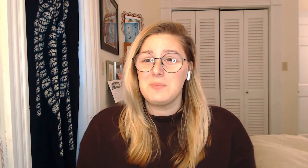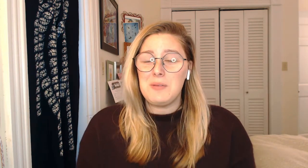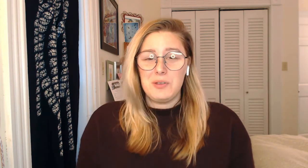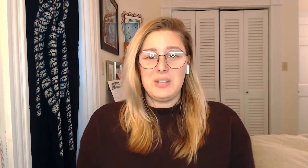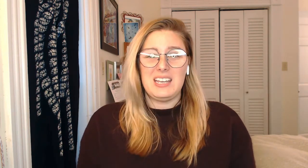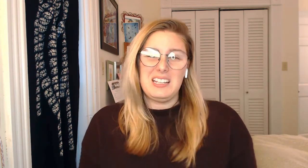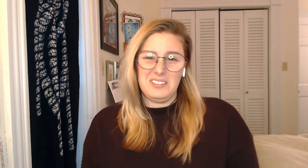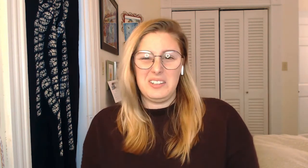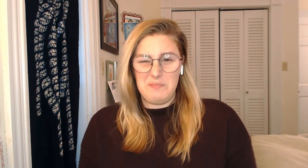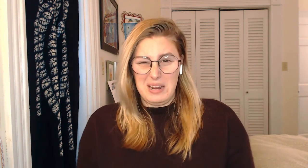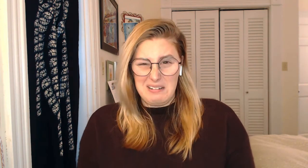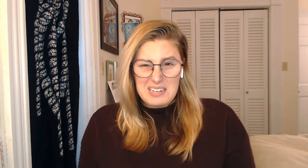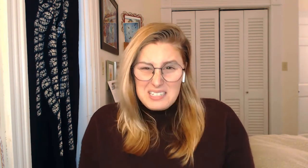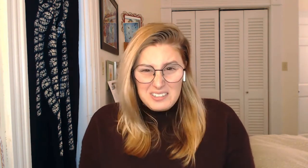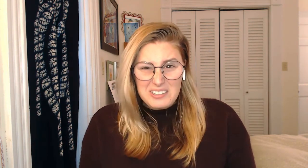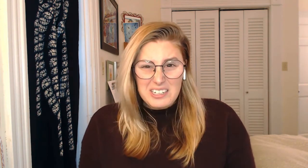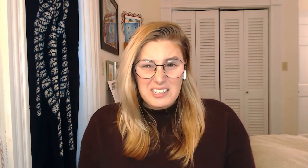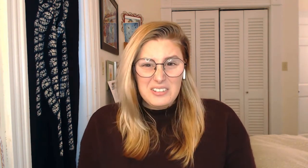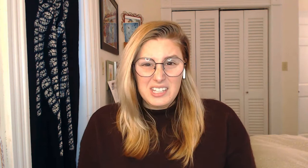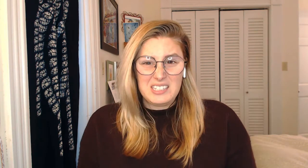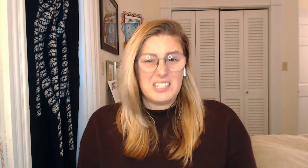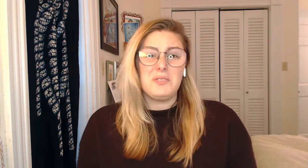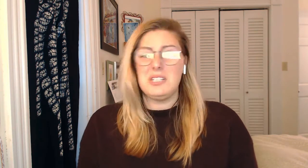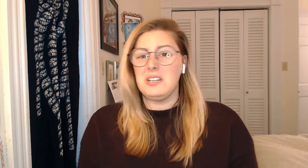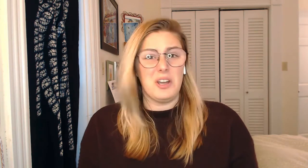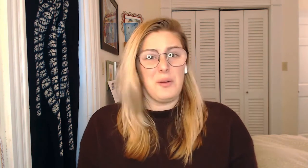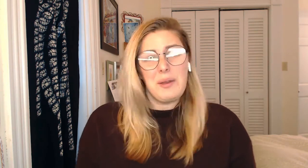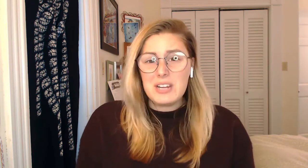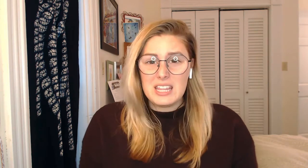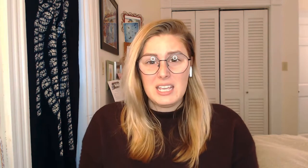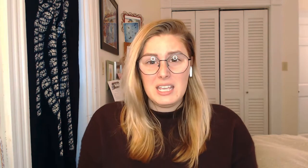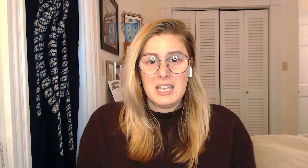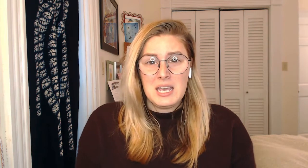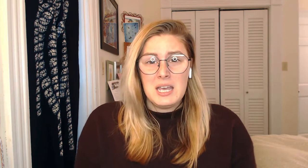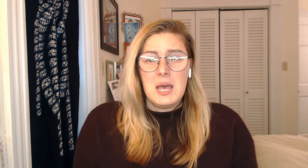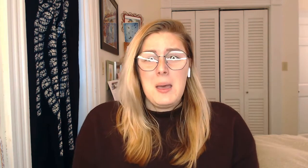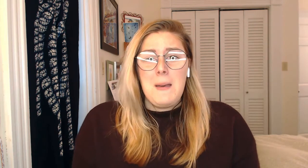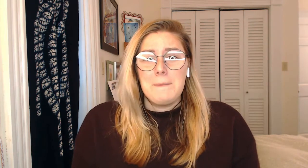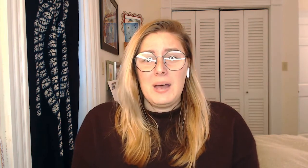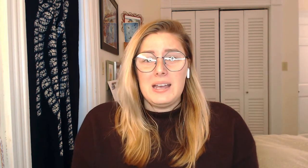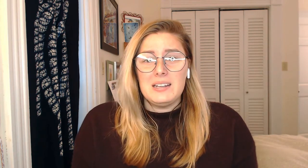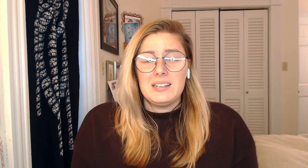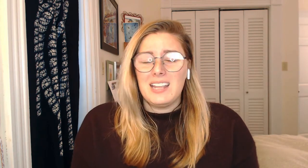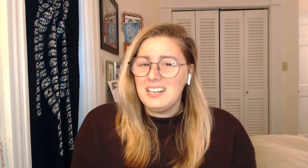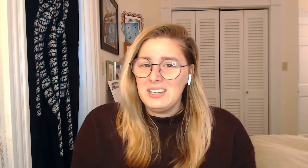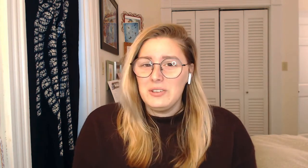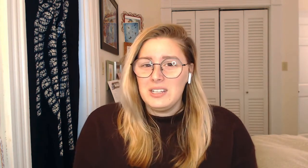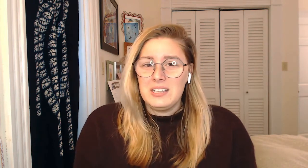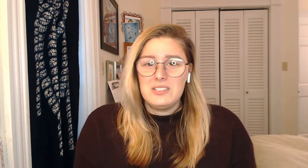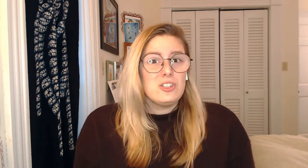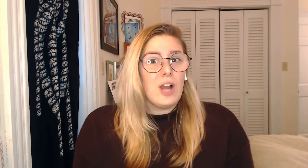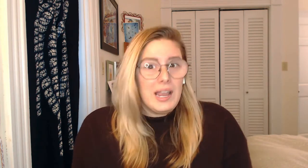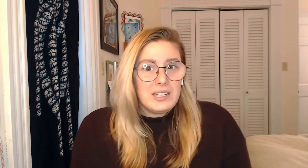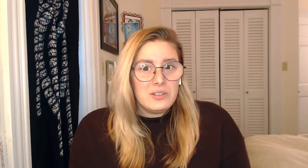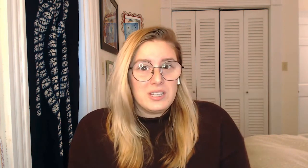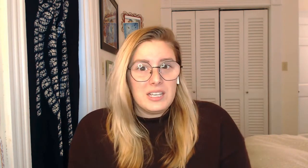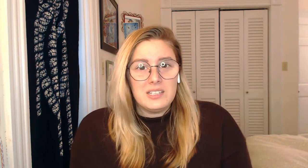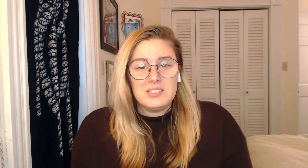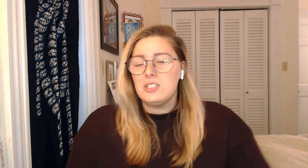we get a little embarrassed learning new things because we don't know everything. But getting new things, trying new things, doing